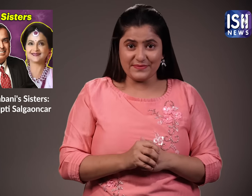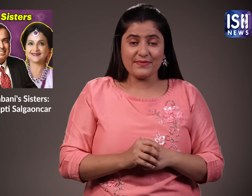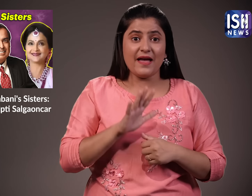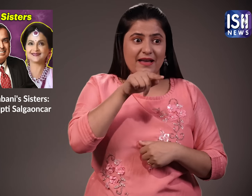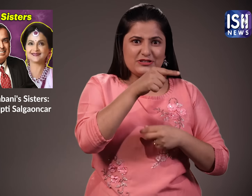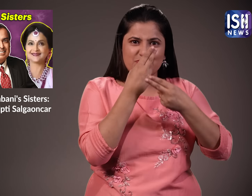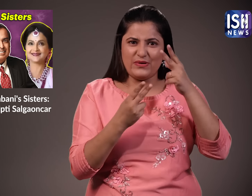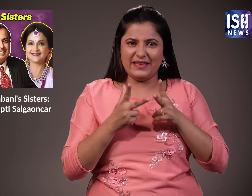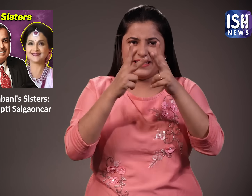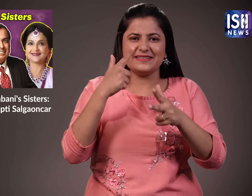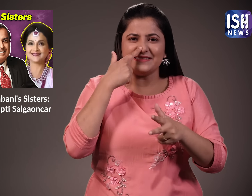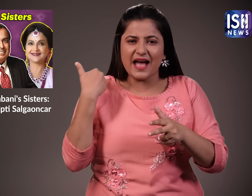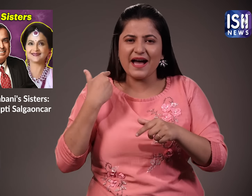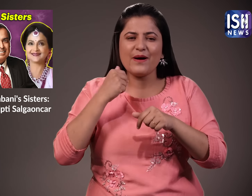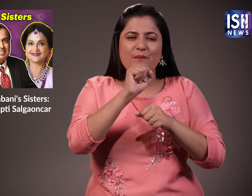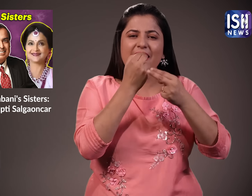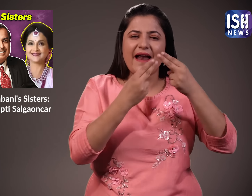Now you know about these two Ambani sisters.